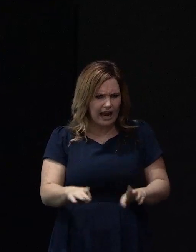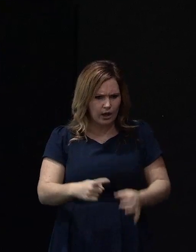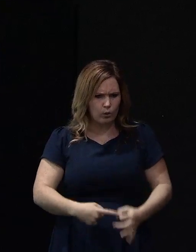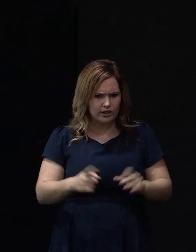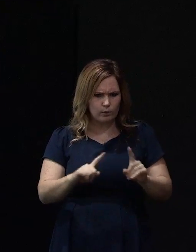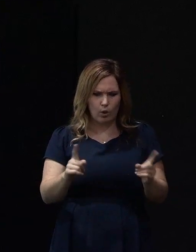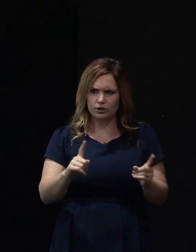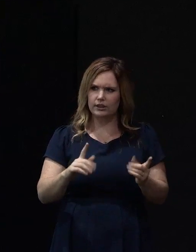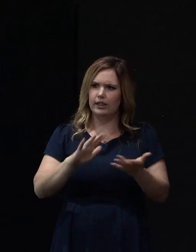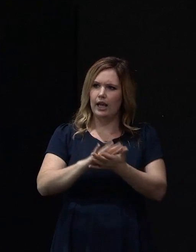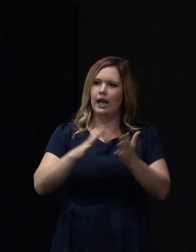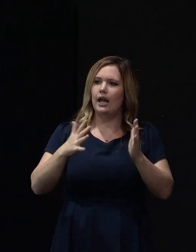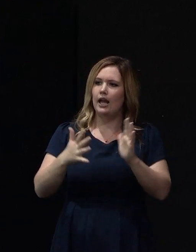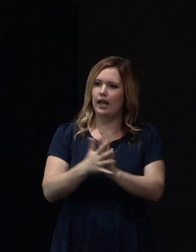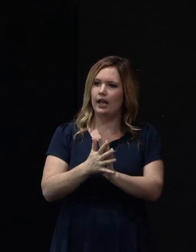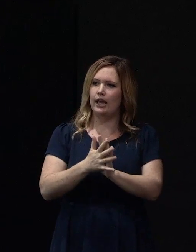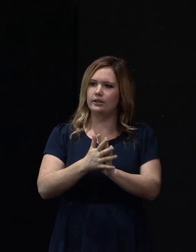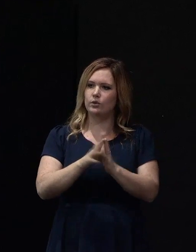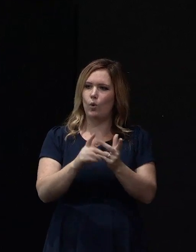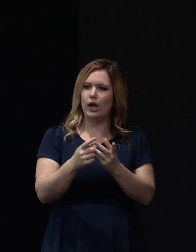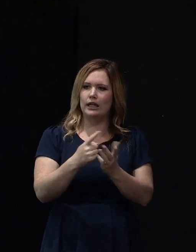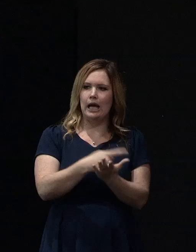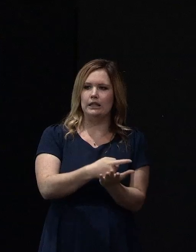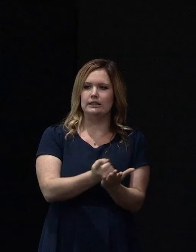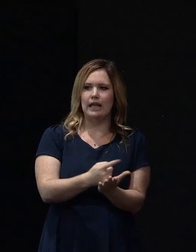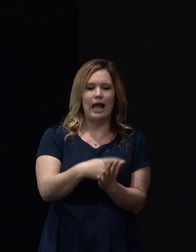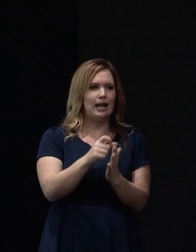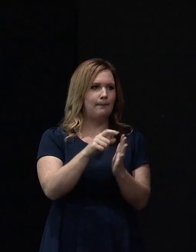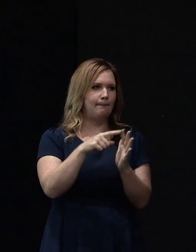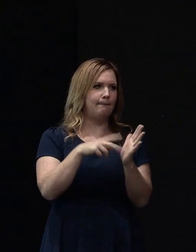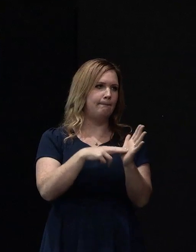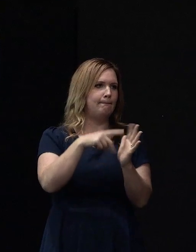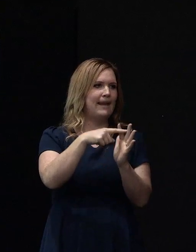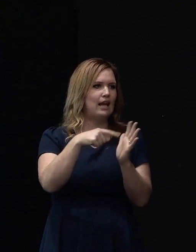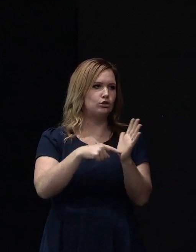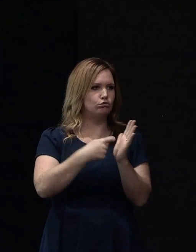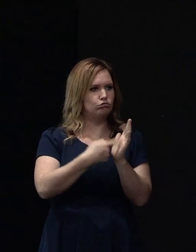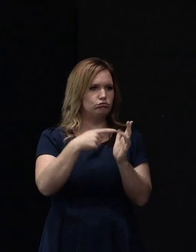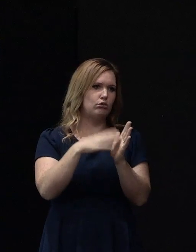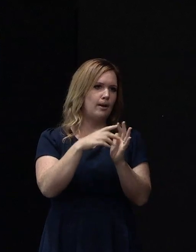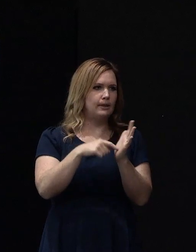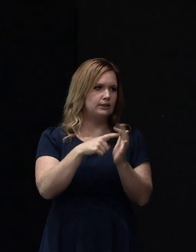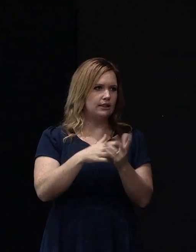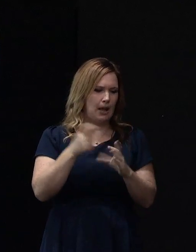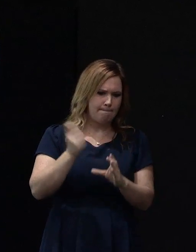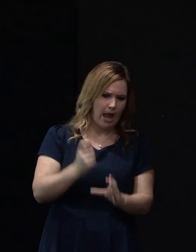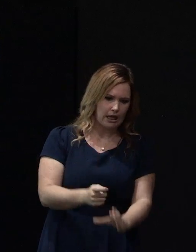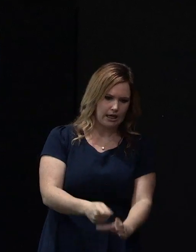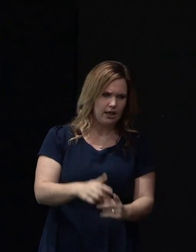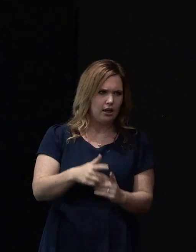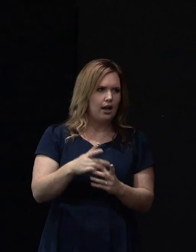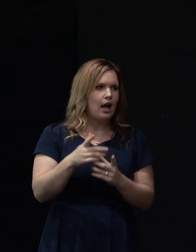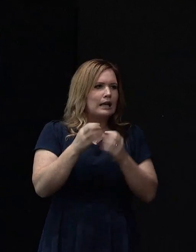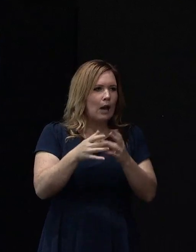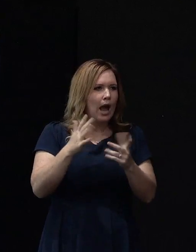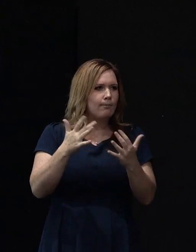hand augers, what we call a scala penetrometer which is another instrument that we bang into the ground, count the blow counts, it tells